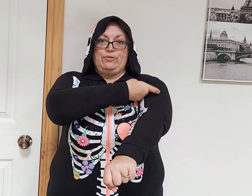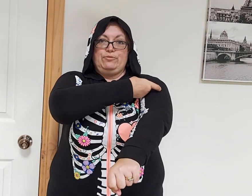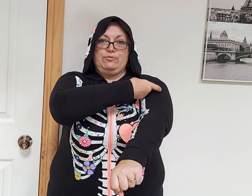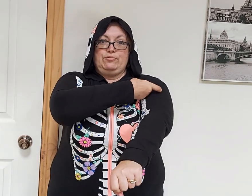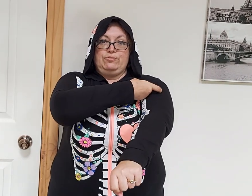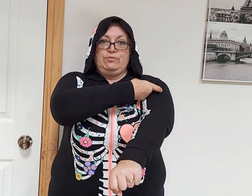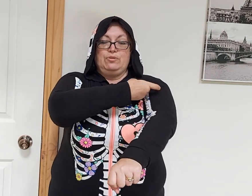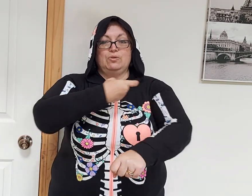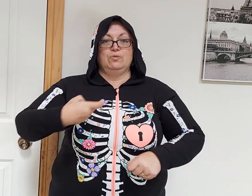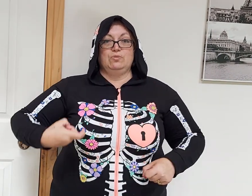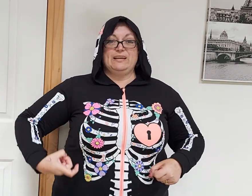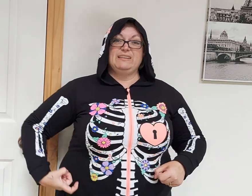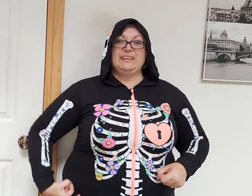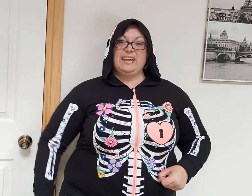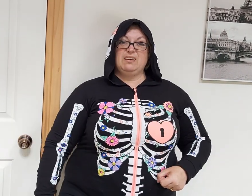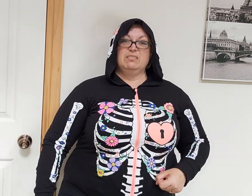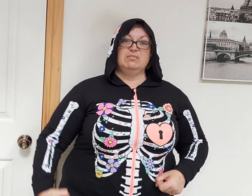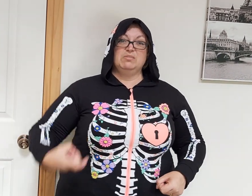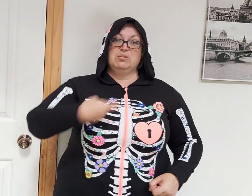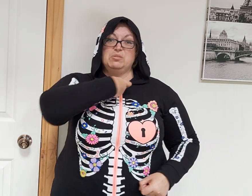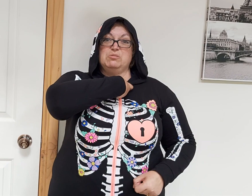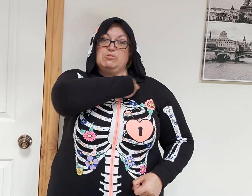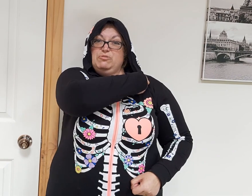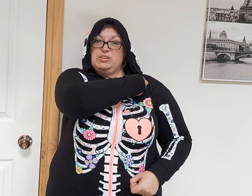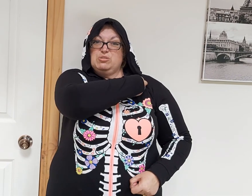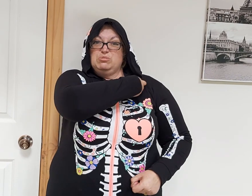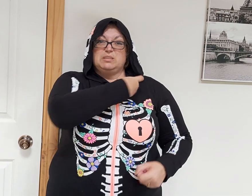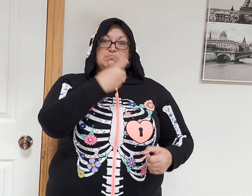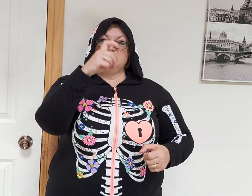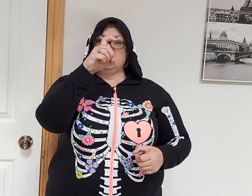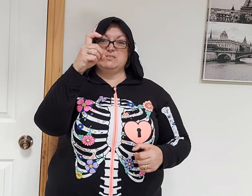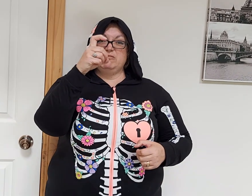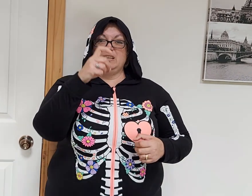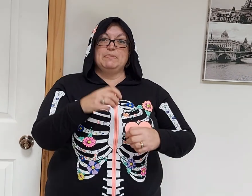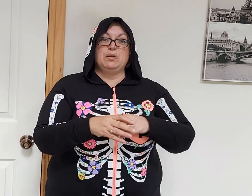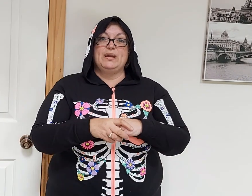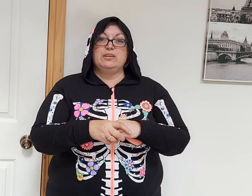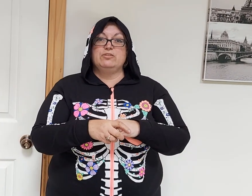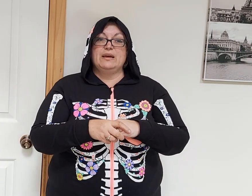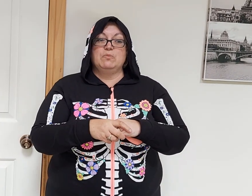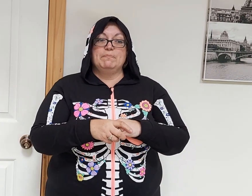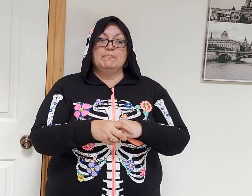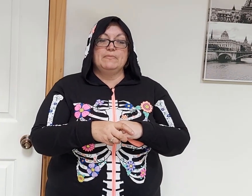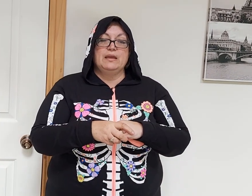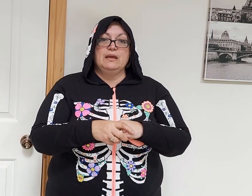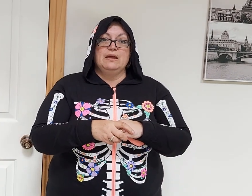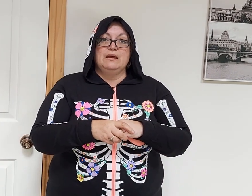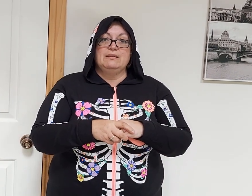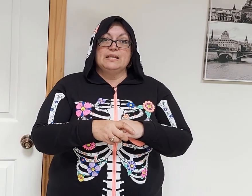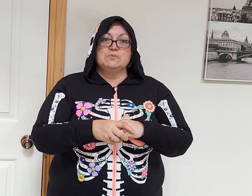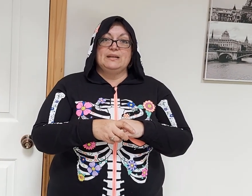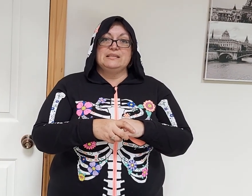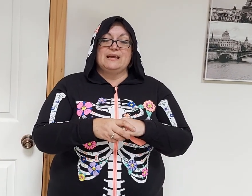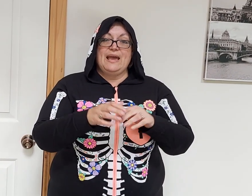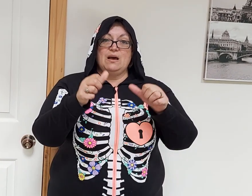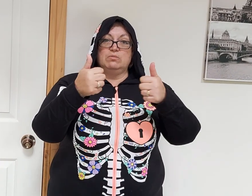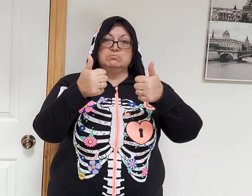Bone. Or down your leg. Or over your shoulder. Doesn't really matter where you do that one. Next one is Owl.